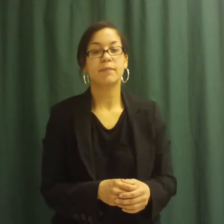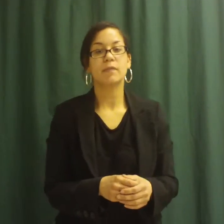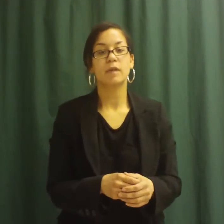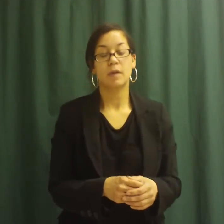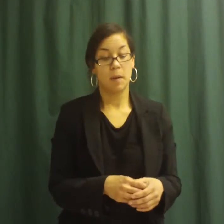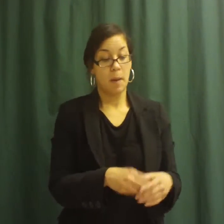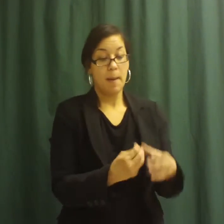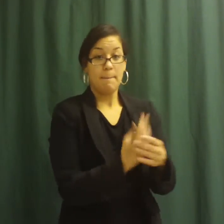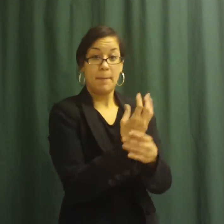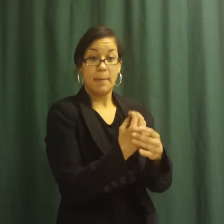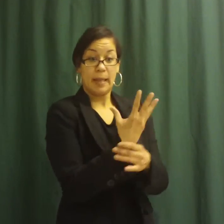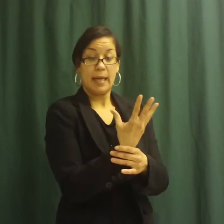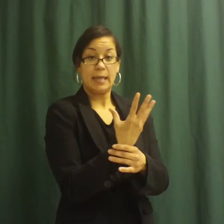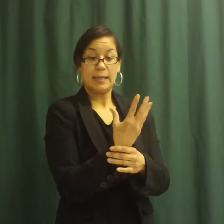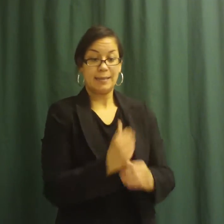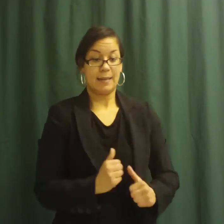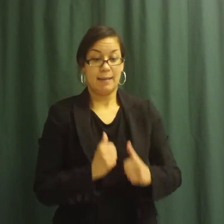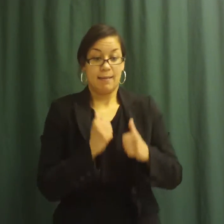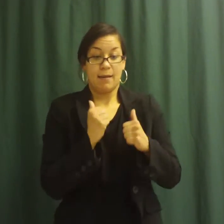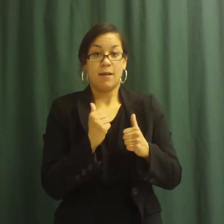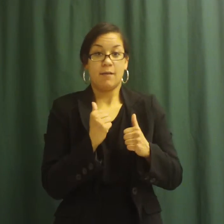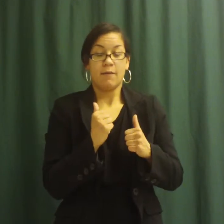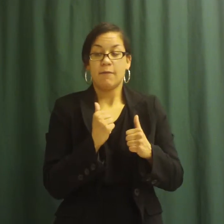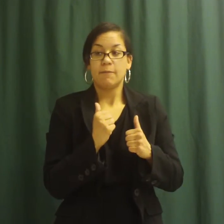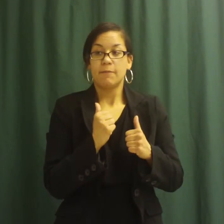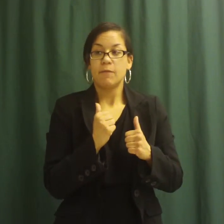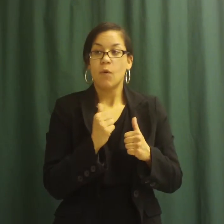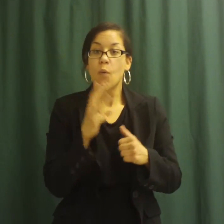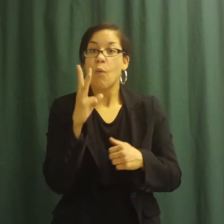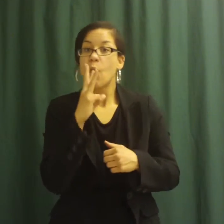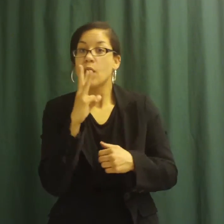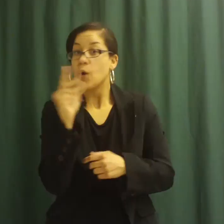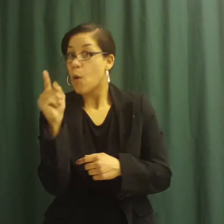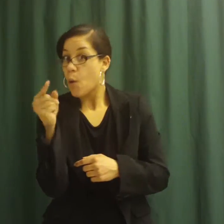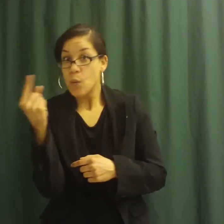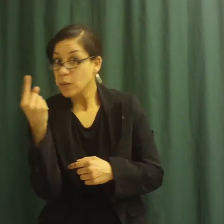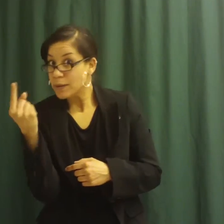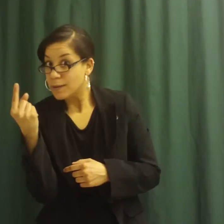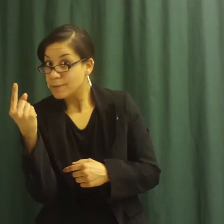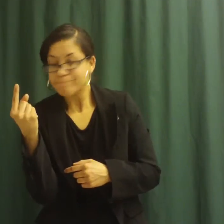You add it to water to replace the food the plant has used up.